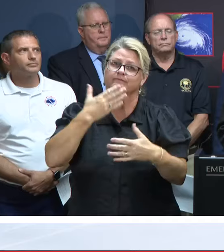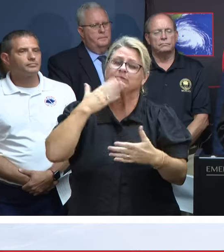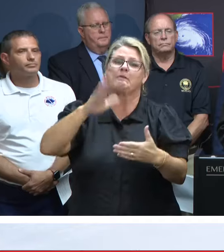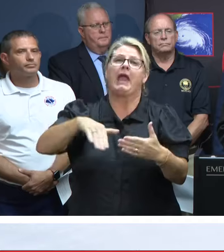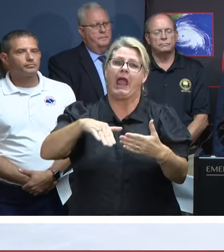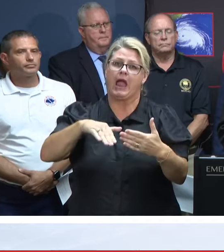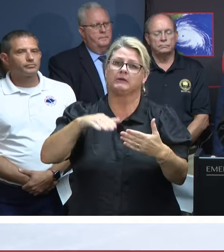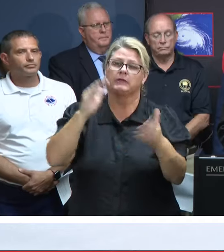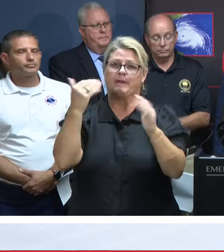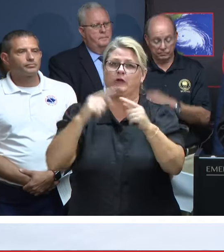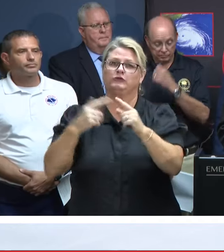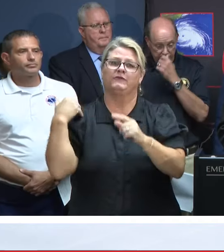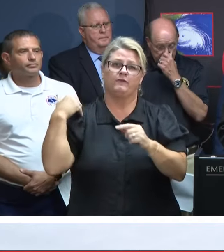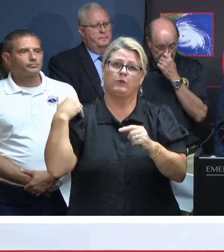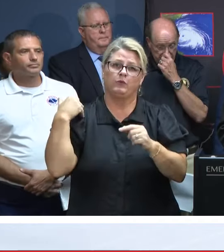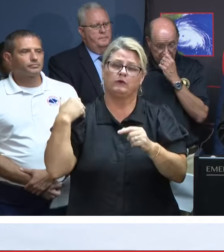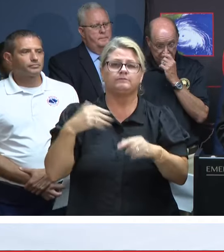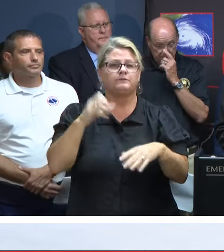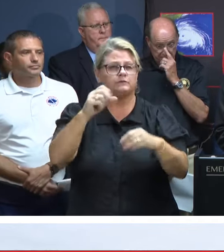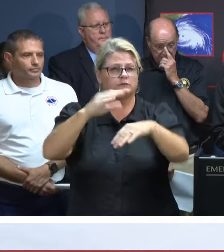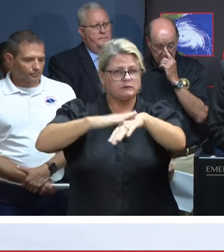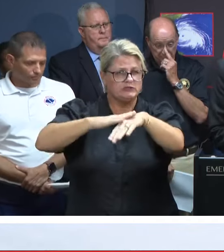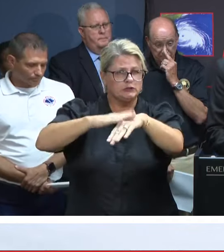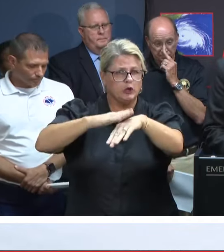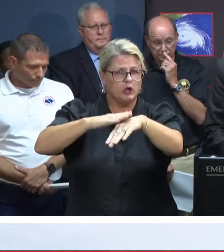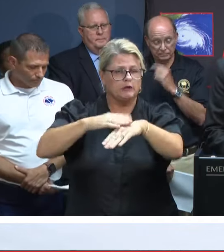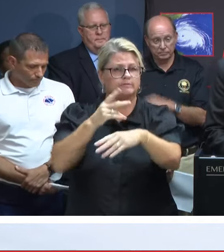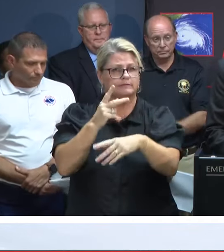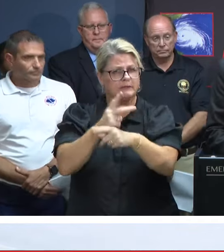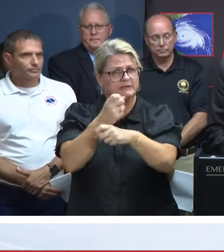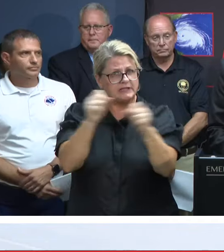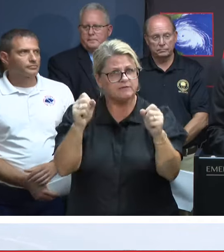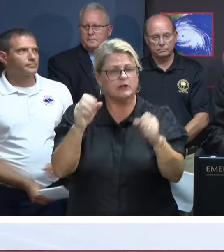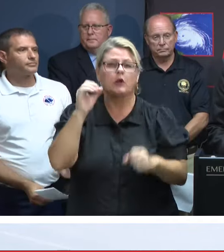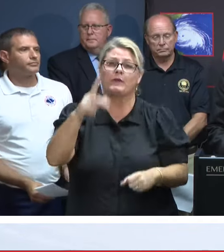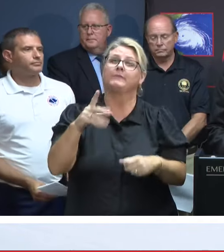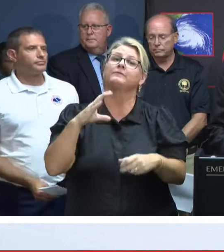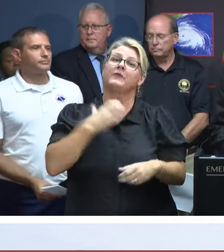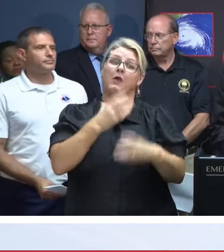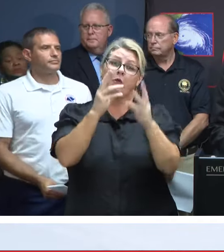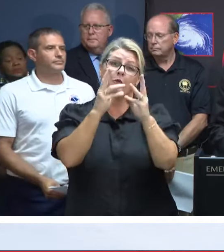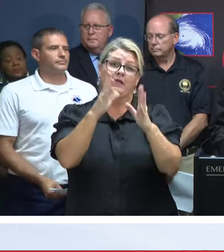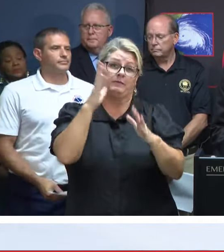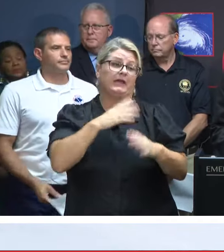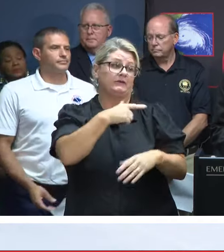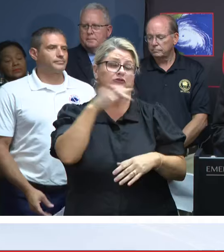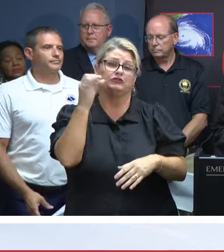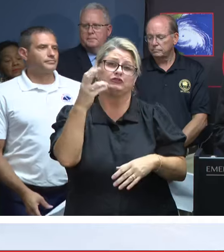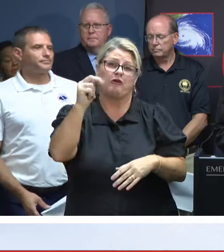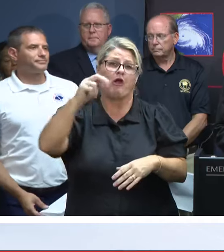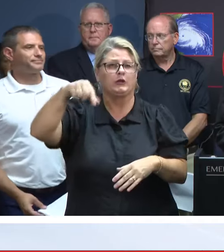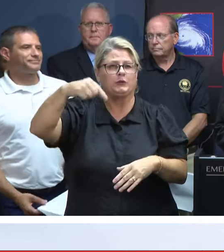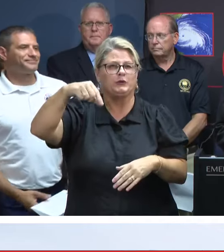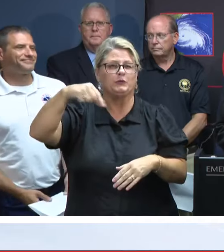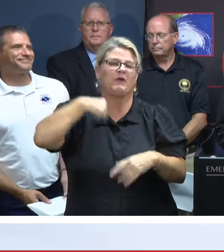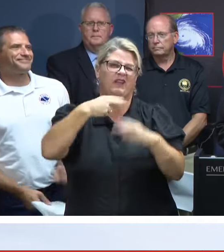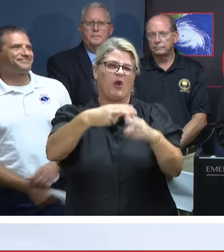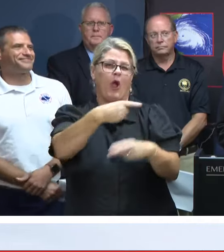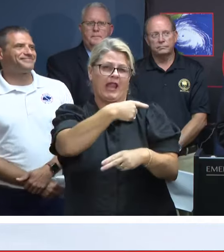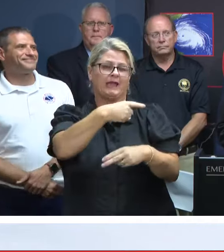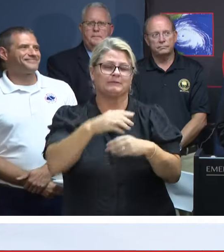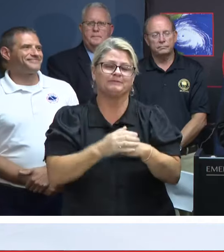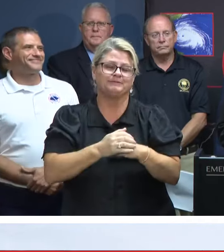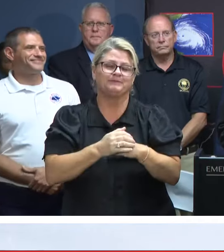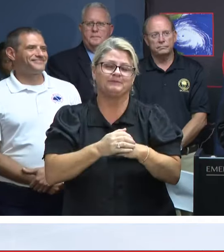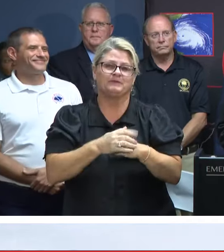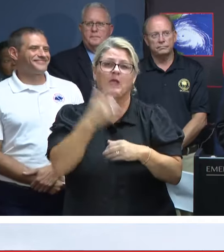stay alert, stay tuned, and stay safe. And now John Quirello. We refer to him as John Q sometimes